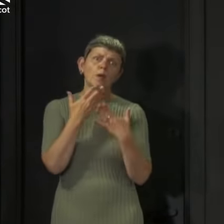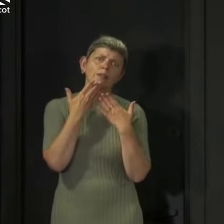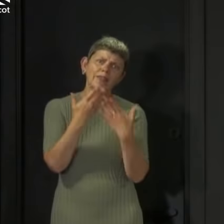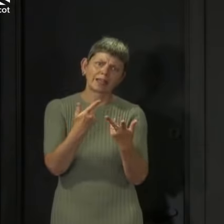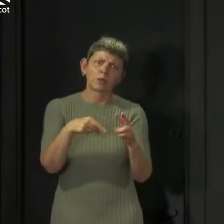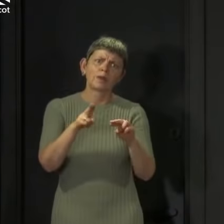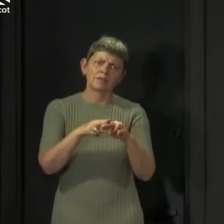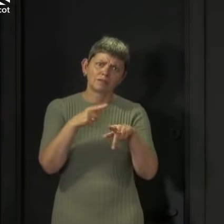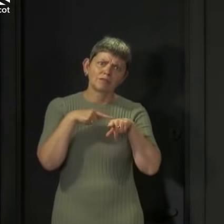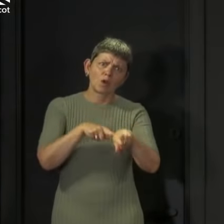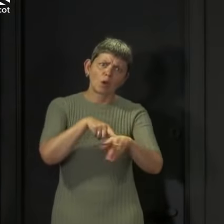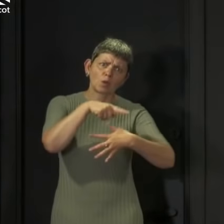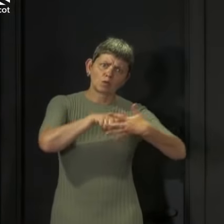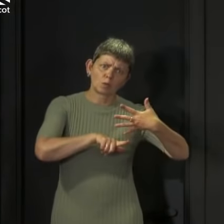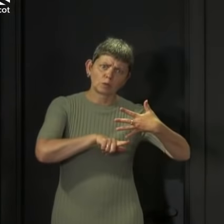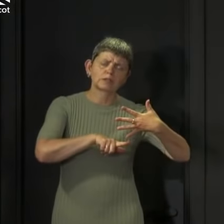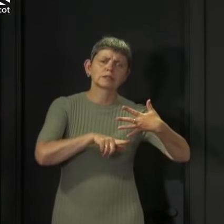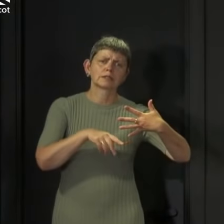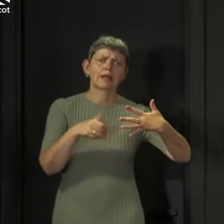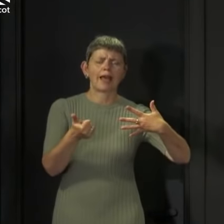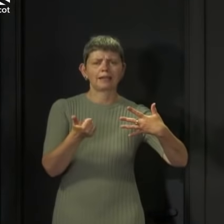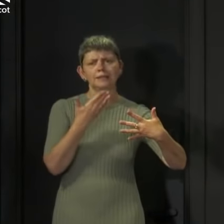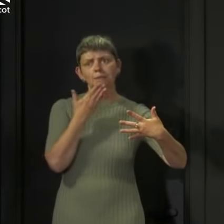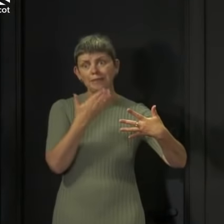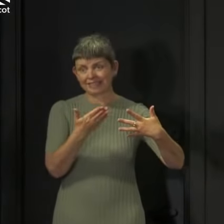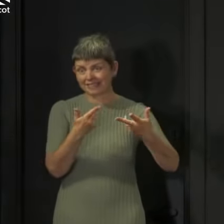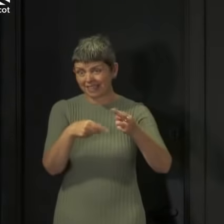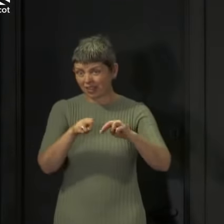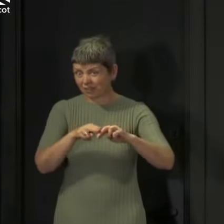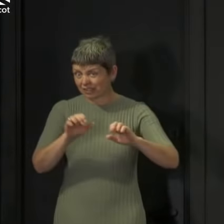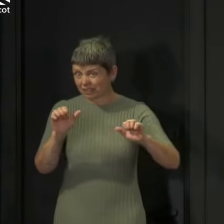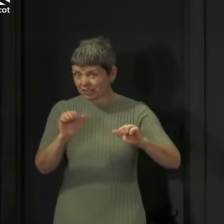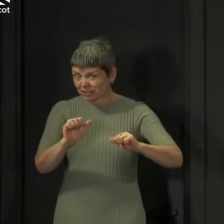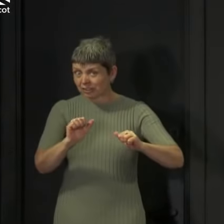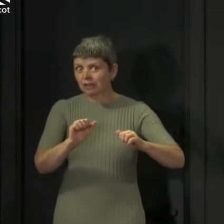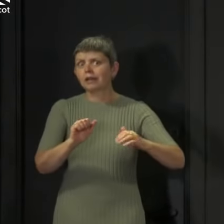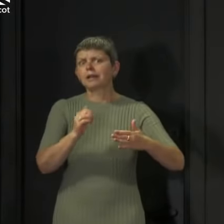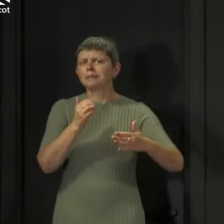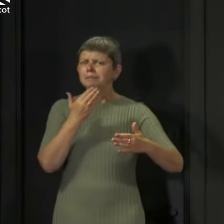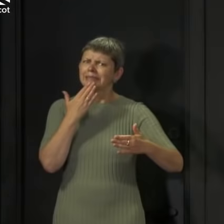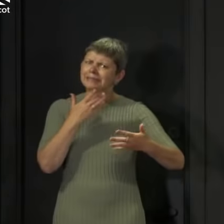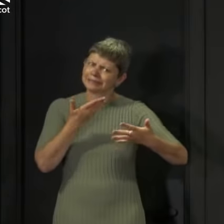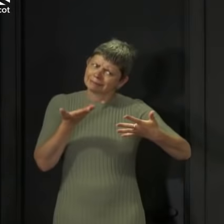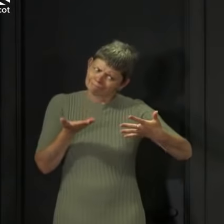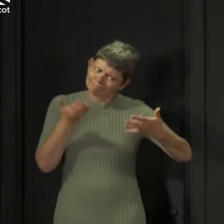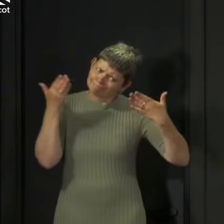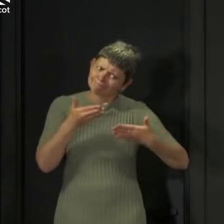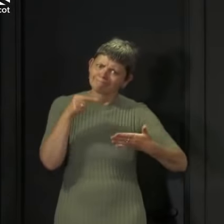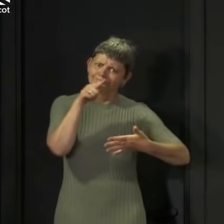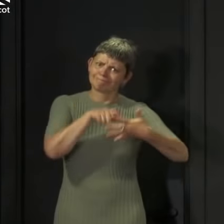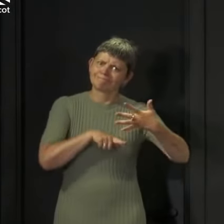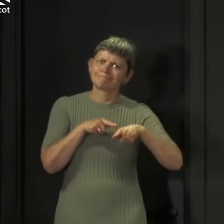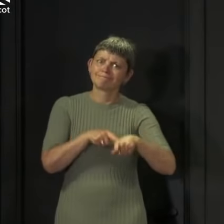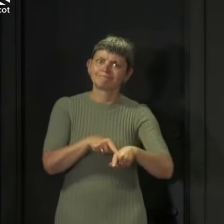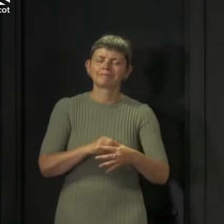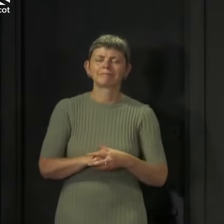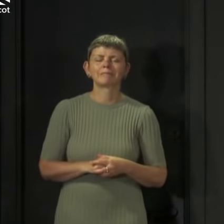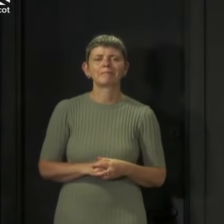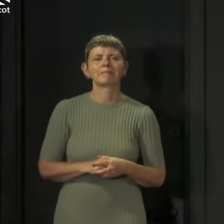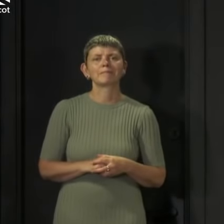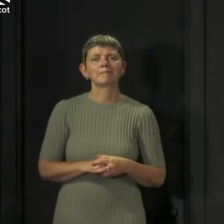everybody who is compliant and as always my encouragement to those who may need to take greater care in doing so.